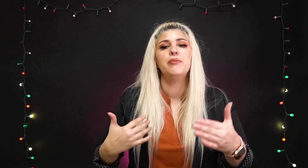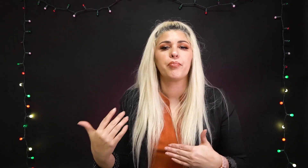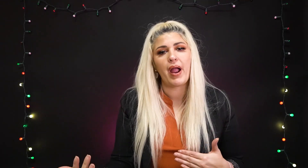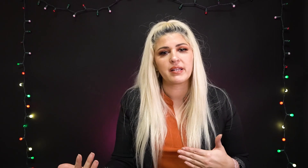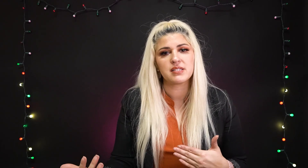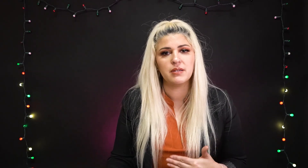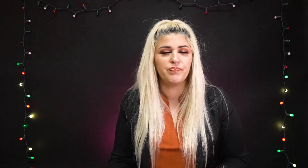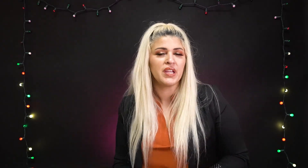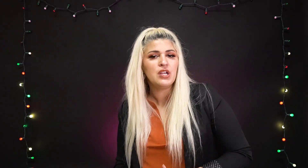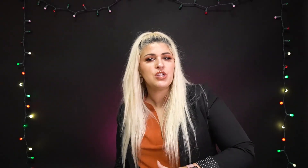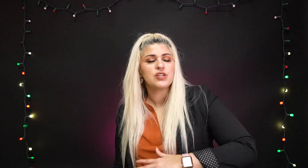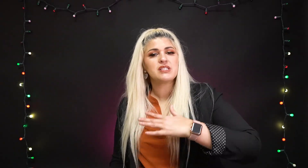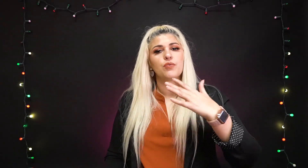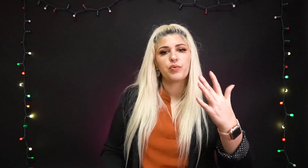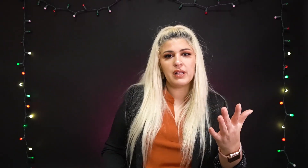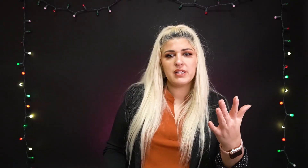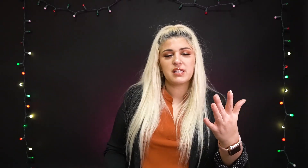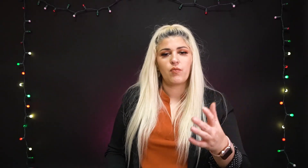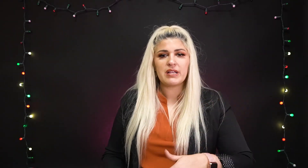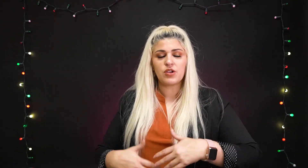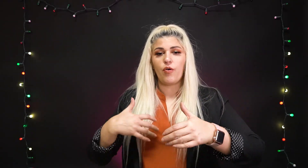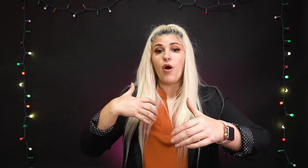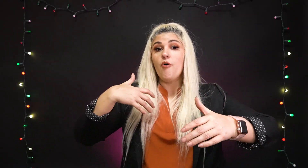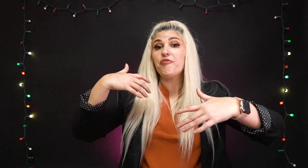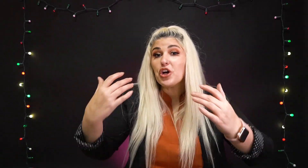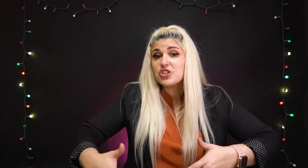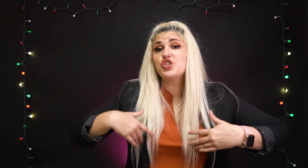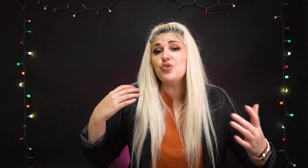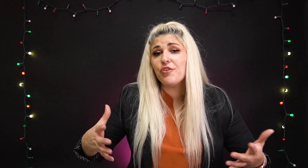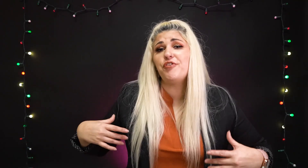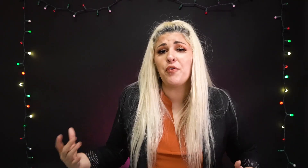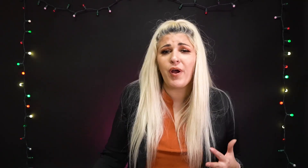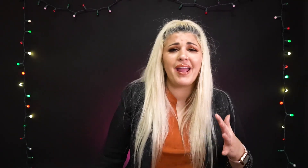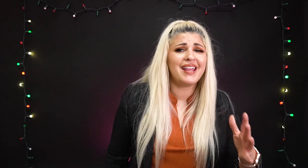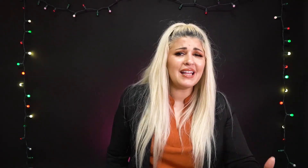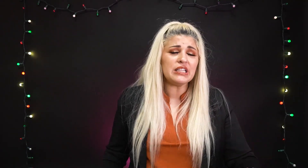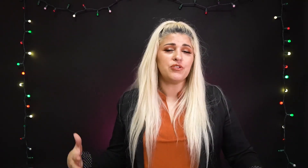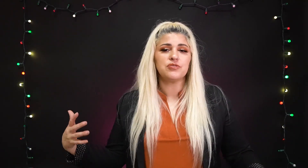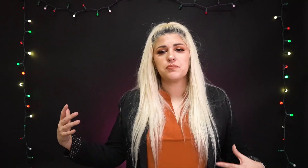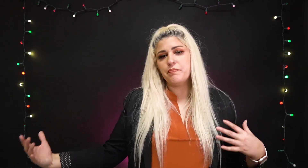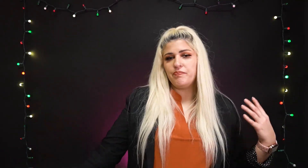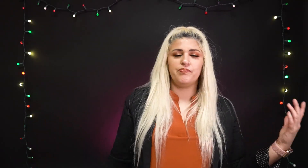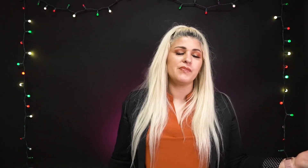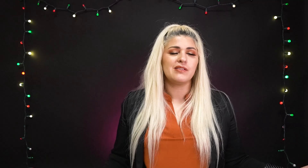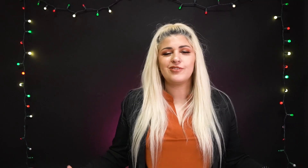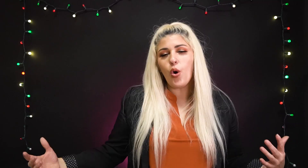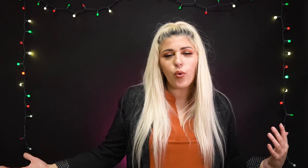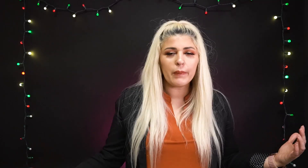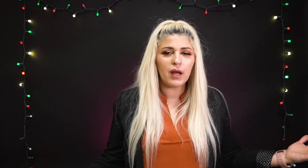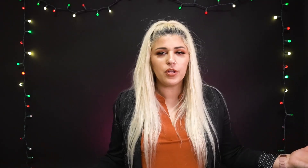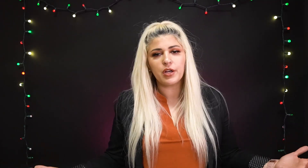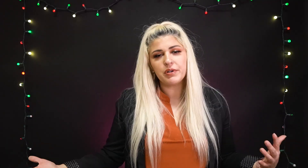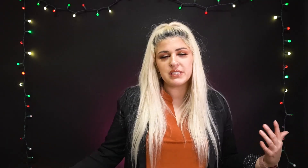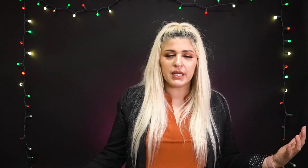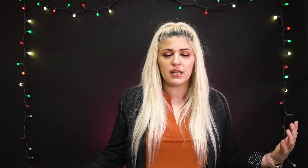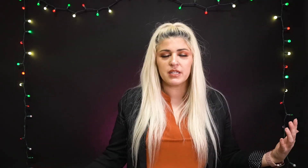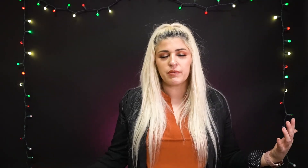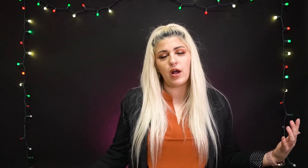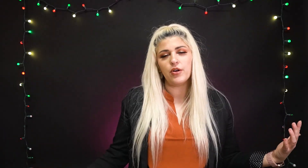then practice it. So that's a realistic way. So first do the fun way, get loose. Don't worry about looking ridiculous. We all